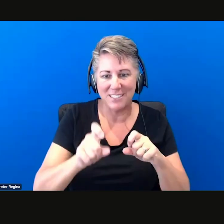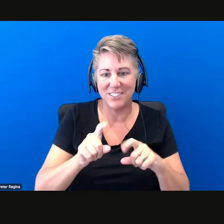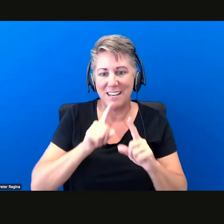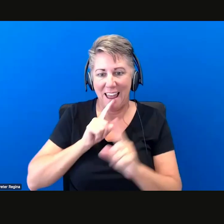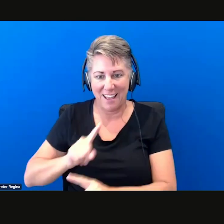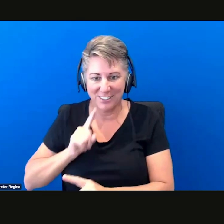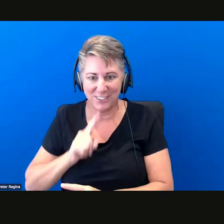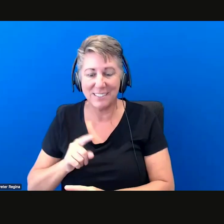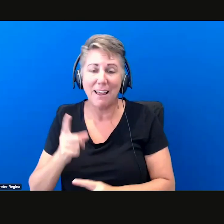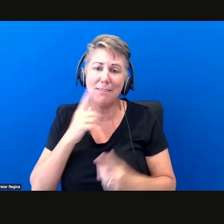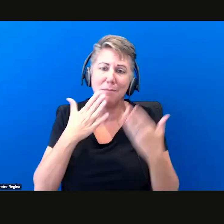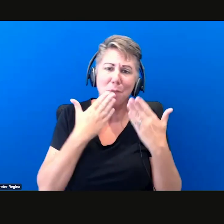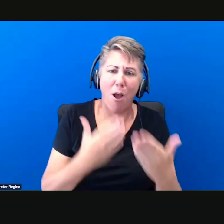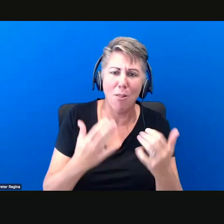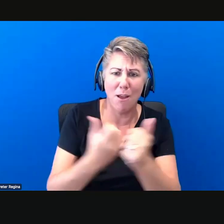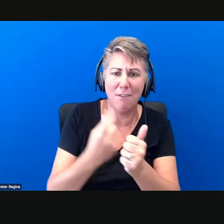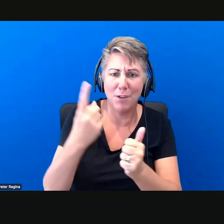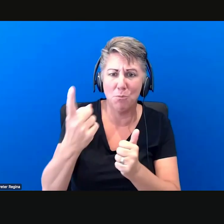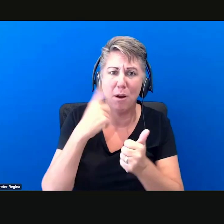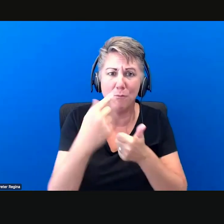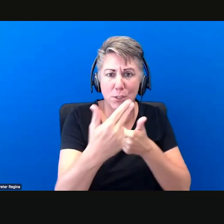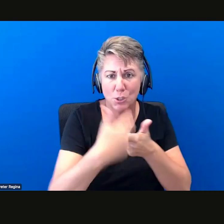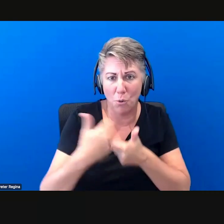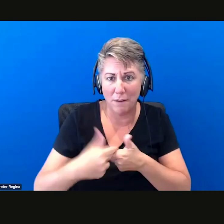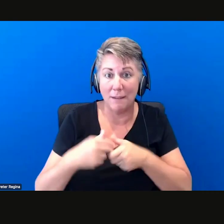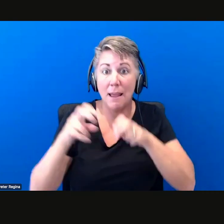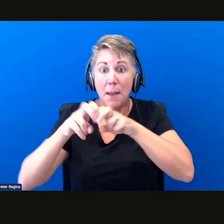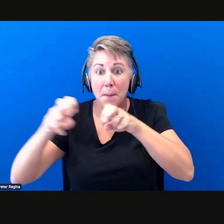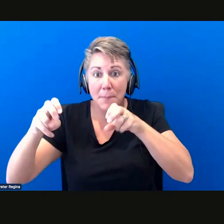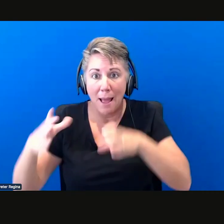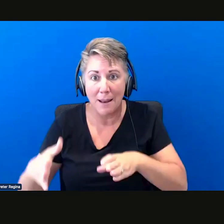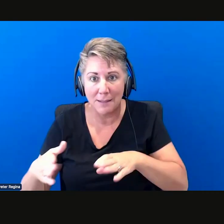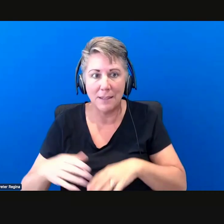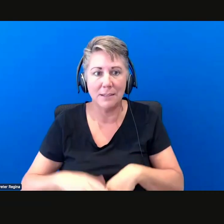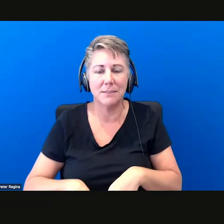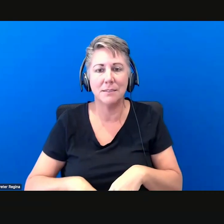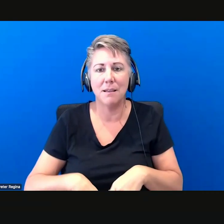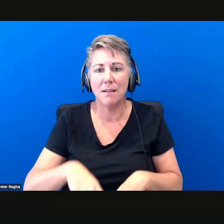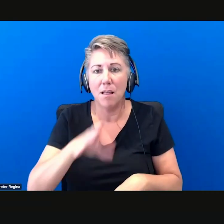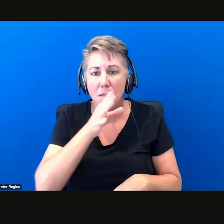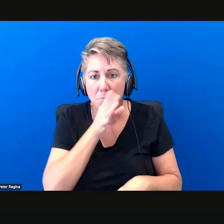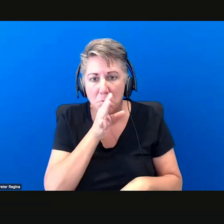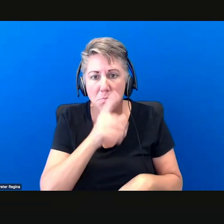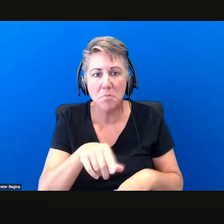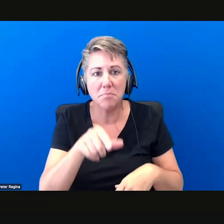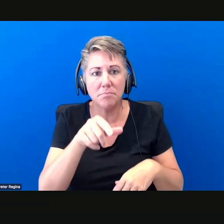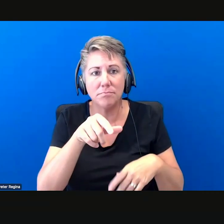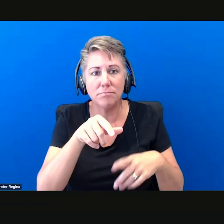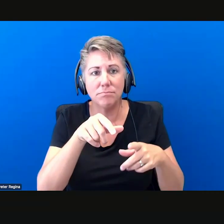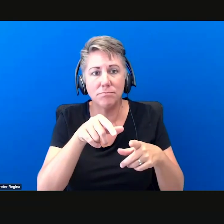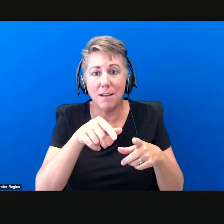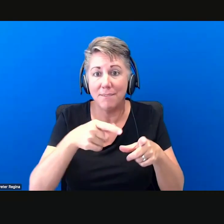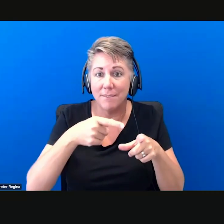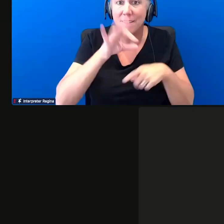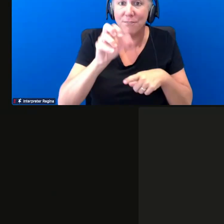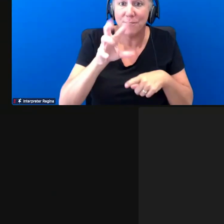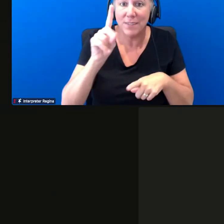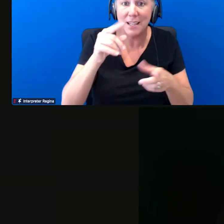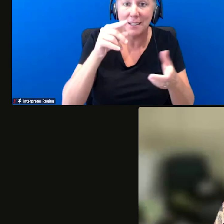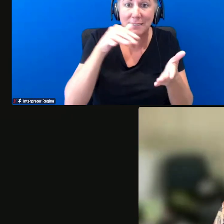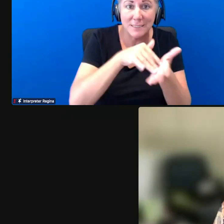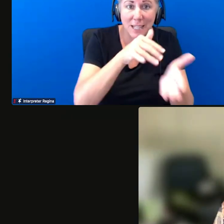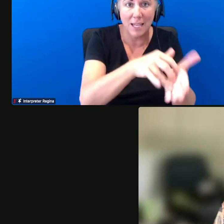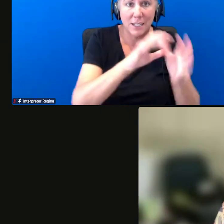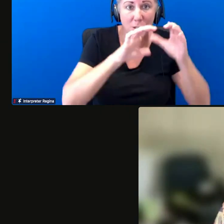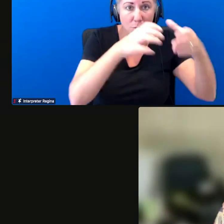uh for joining us today mahalo to the panelists mahalo to the heolaola hilo field study and the icldc